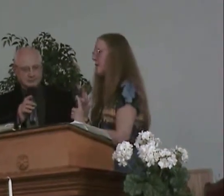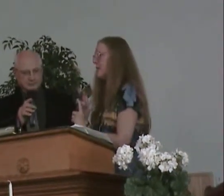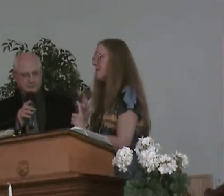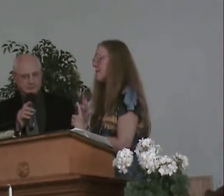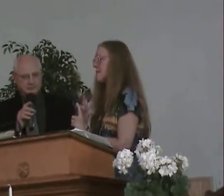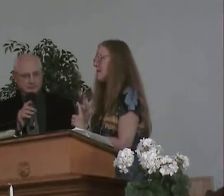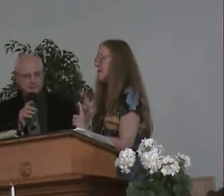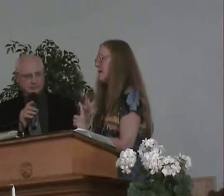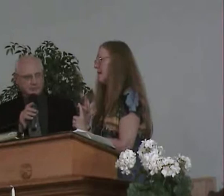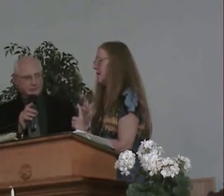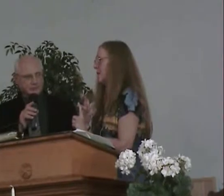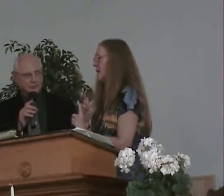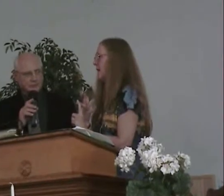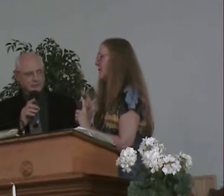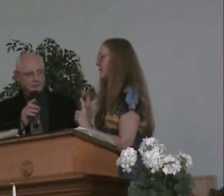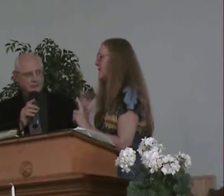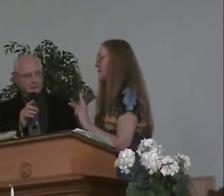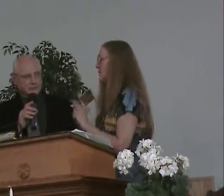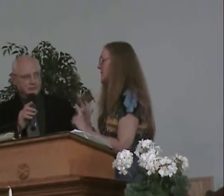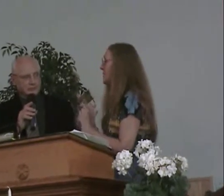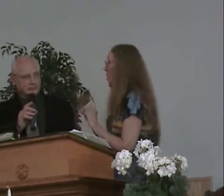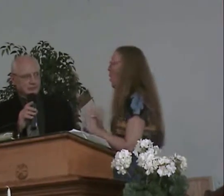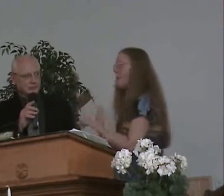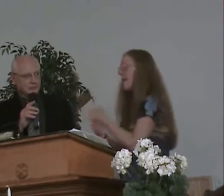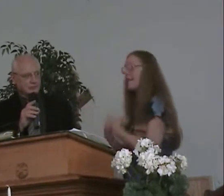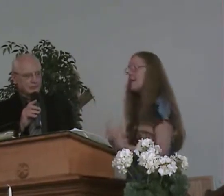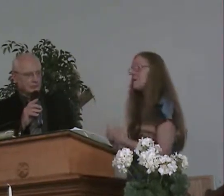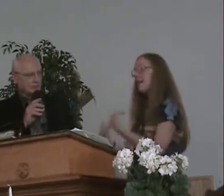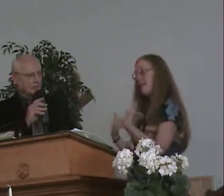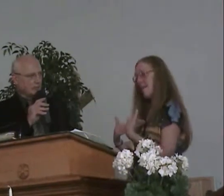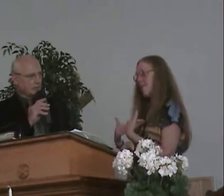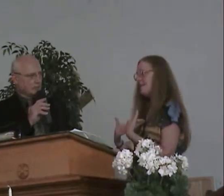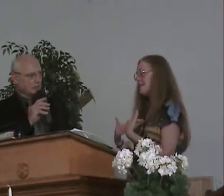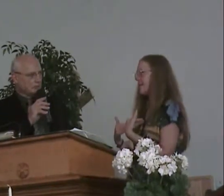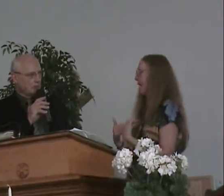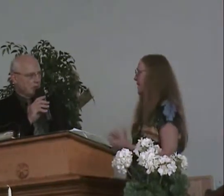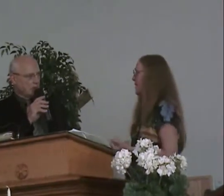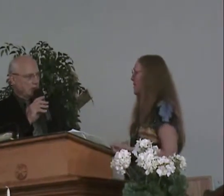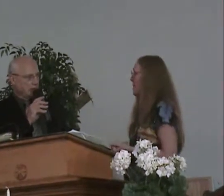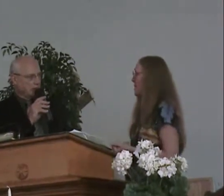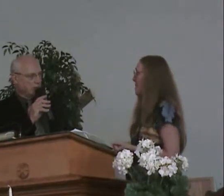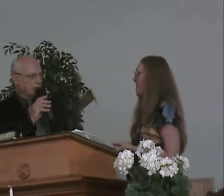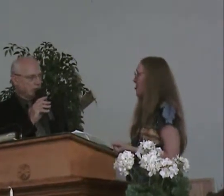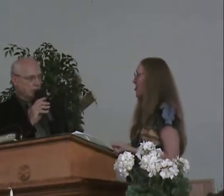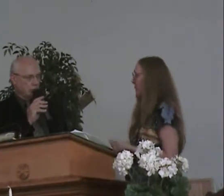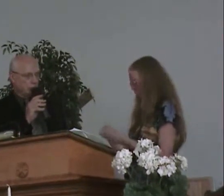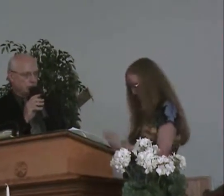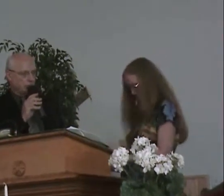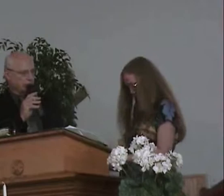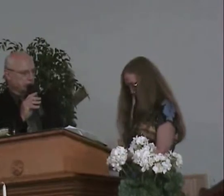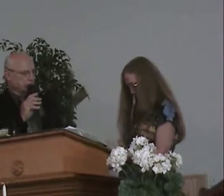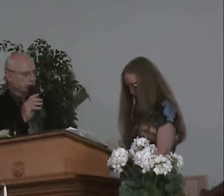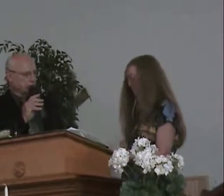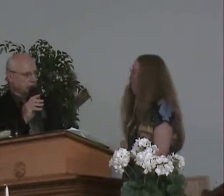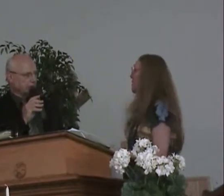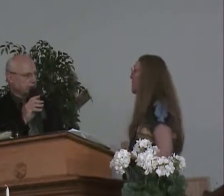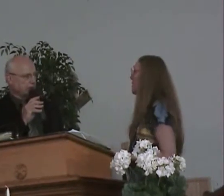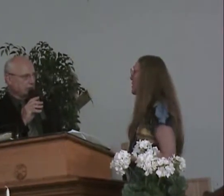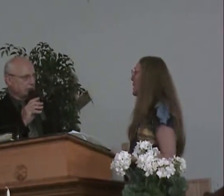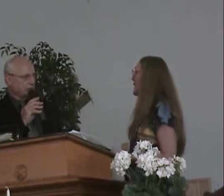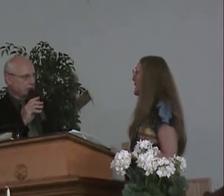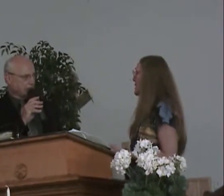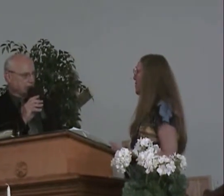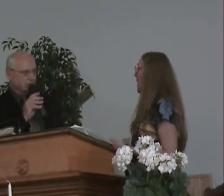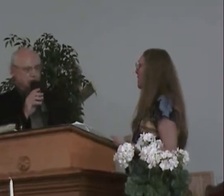medicinal leaves. We have leaves that are medicinal only on the outside, not the inside. Okay, and we're going to learn some